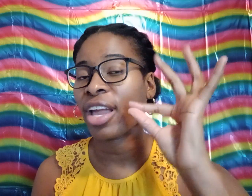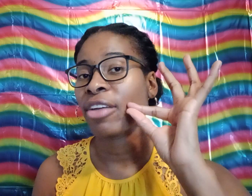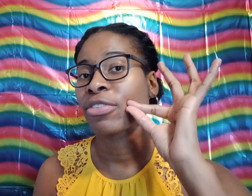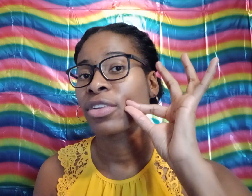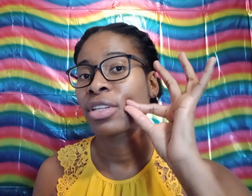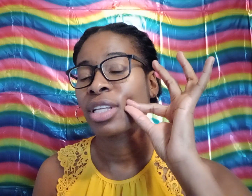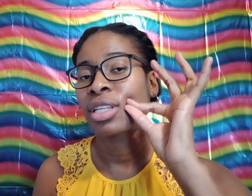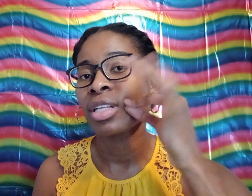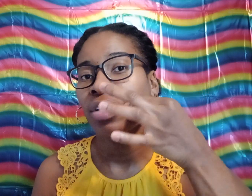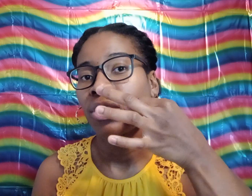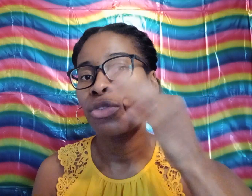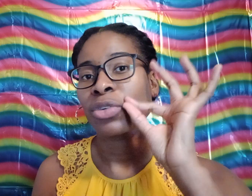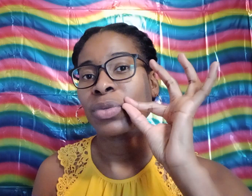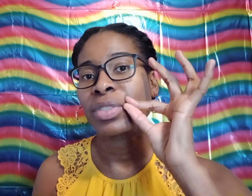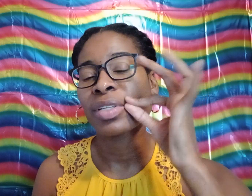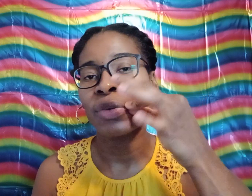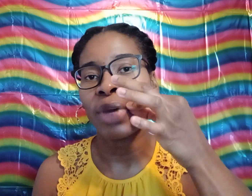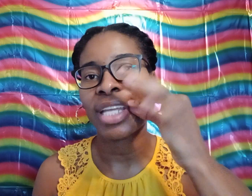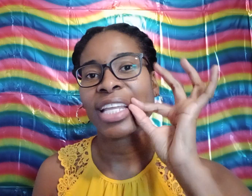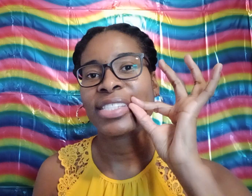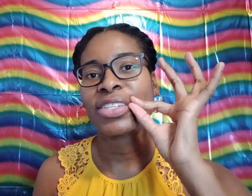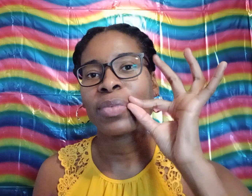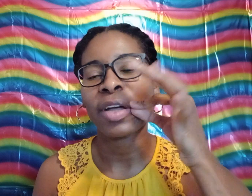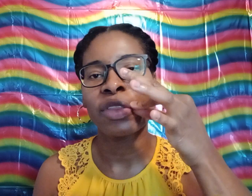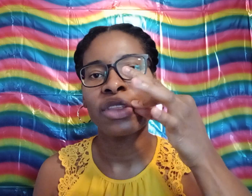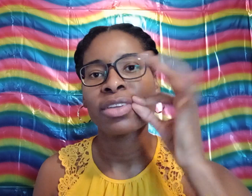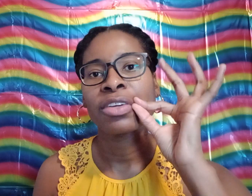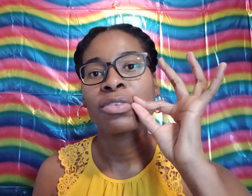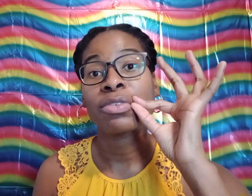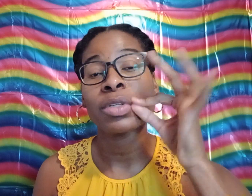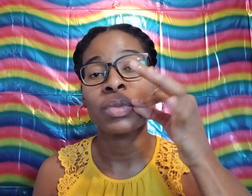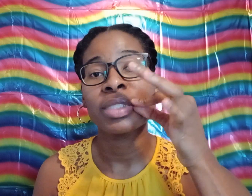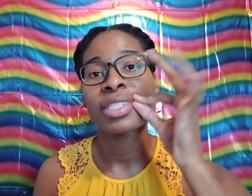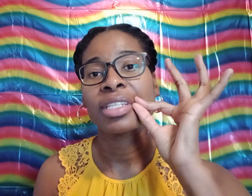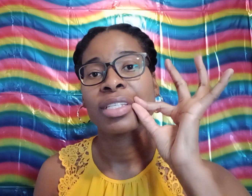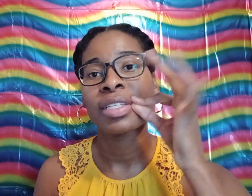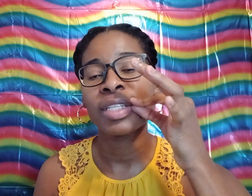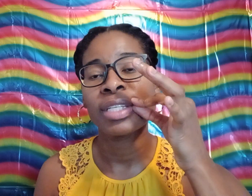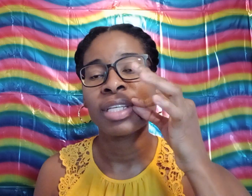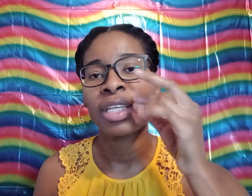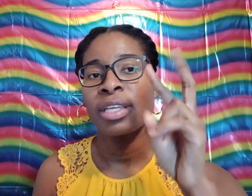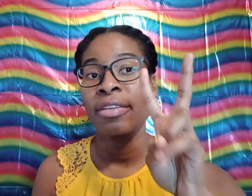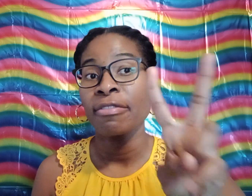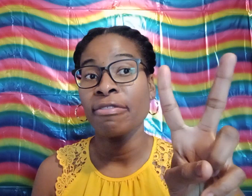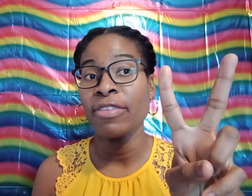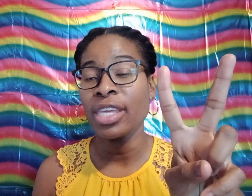F. Fruit, right next to your mouth. Fruit. V.